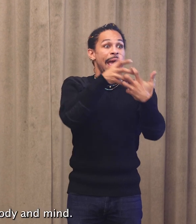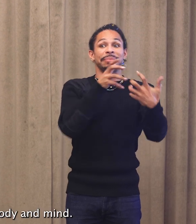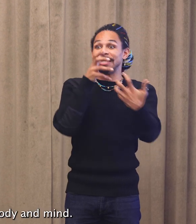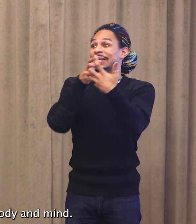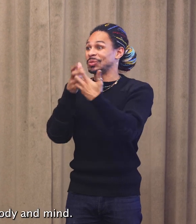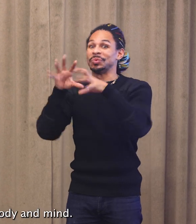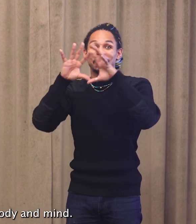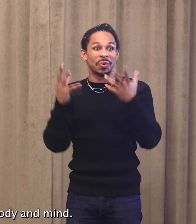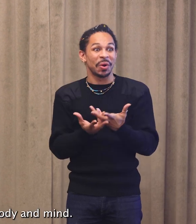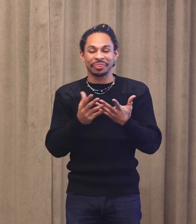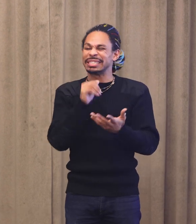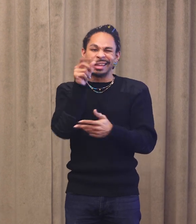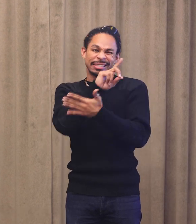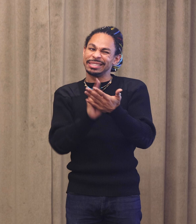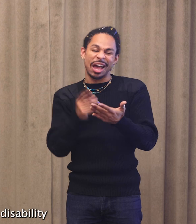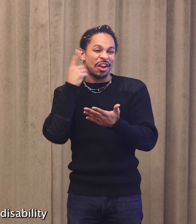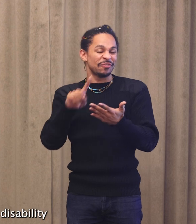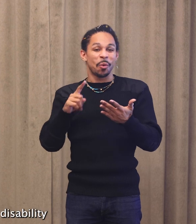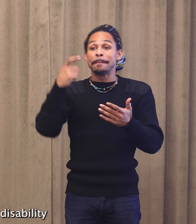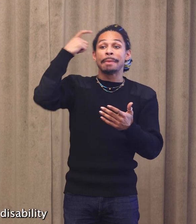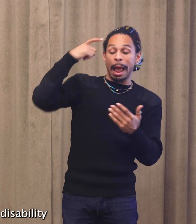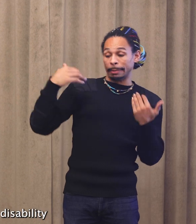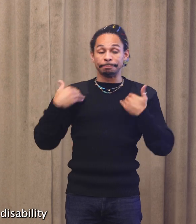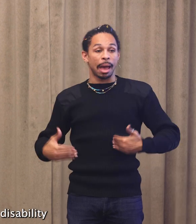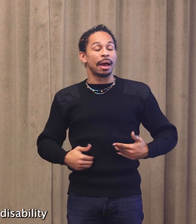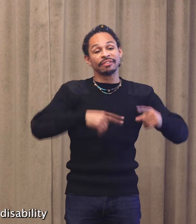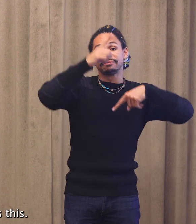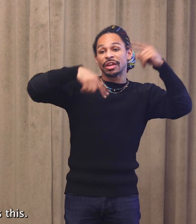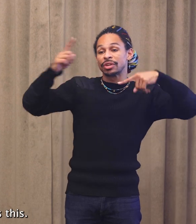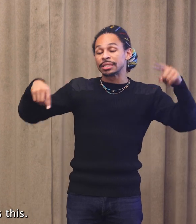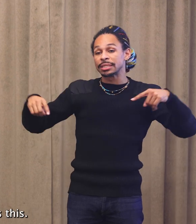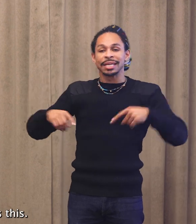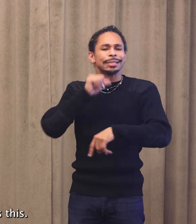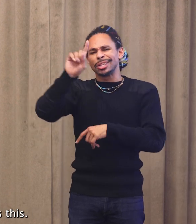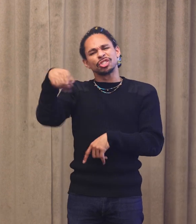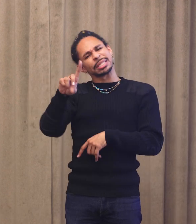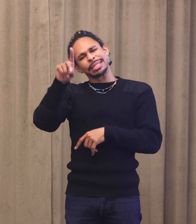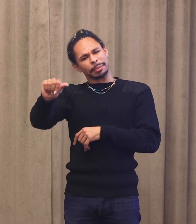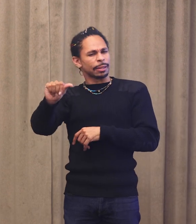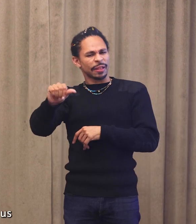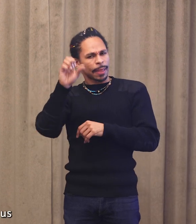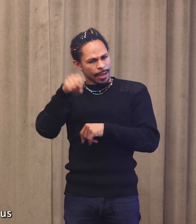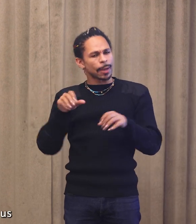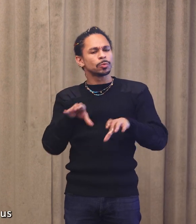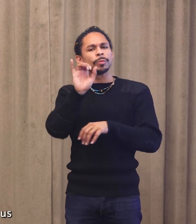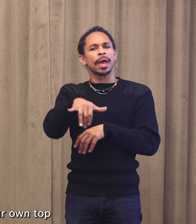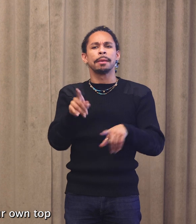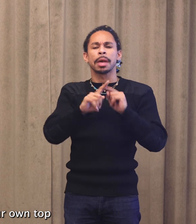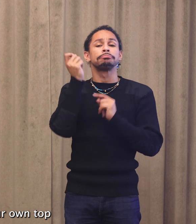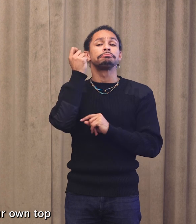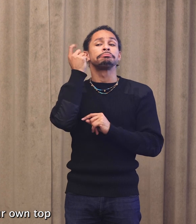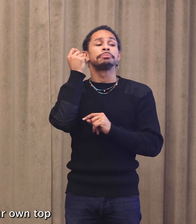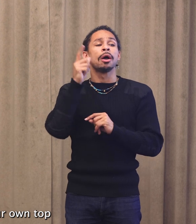variances in body and mind, it is not just disability that does this. All of us